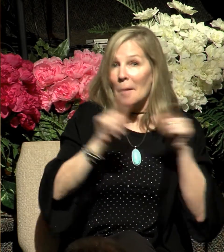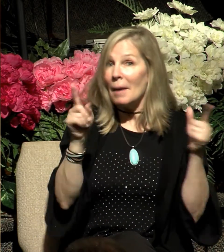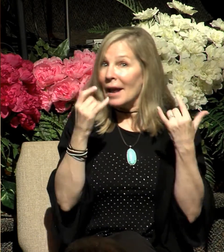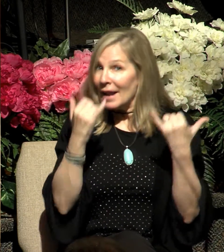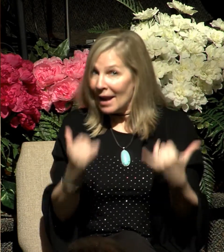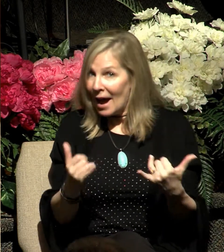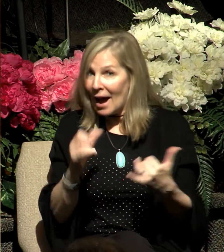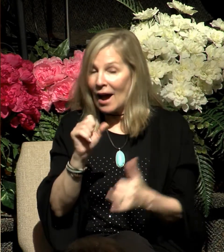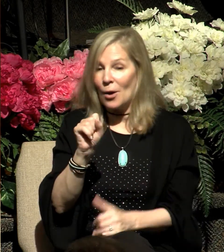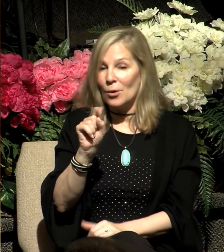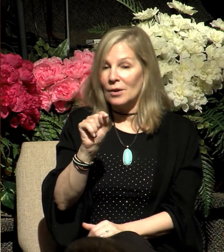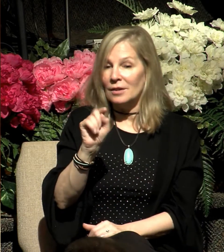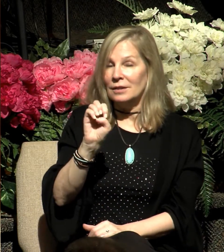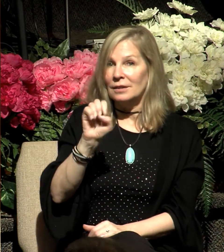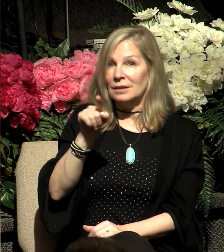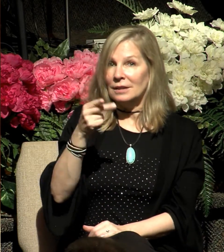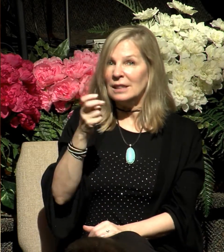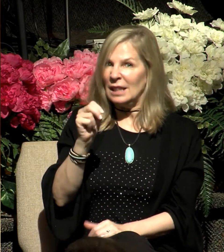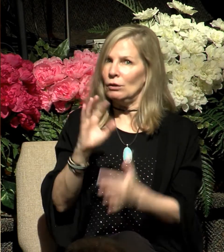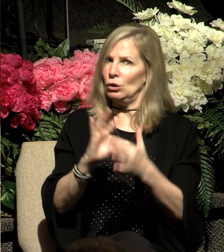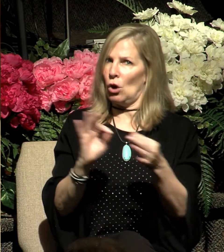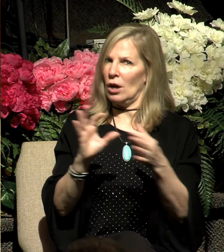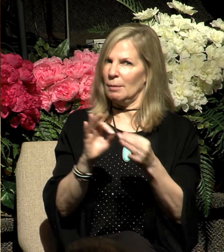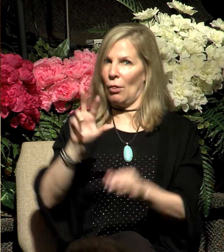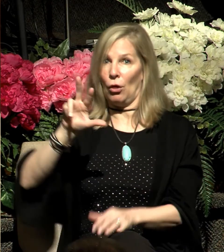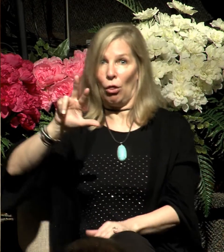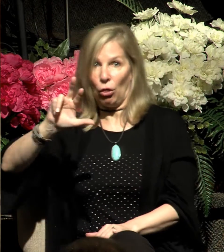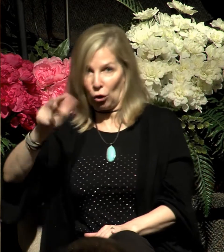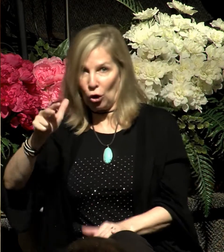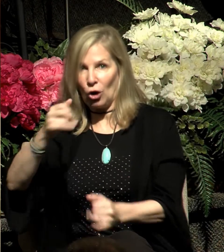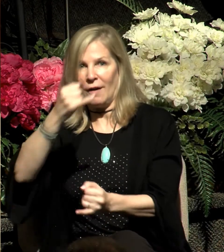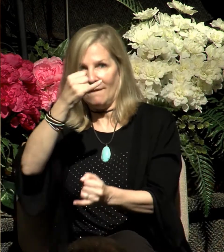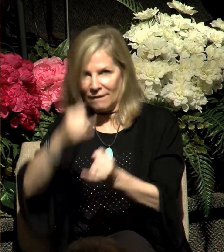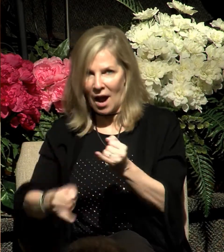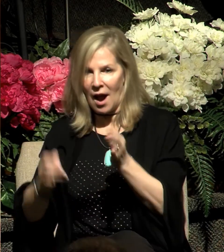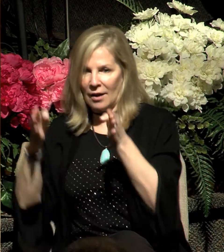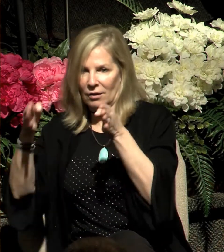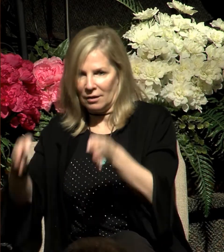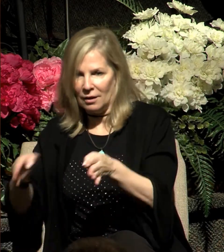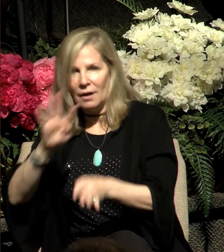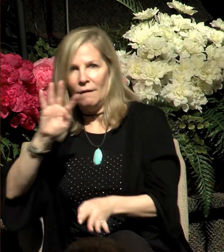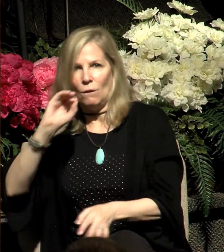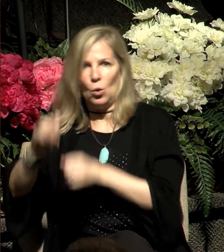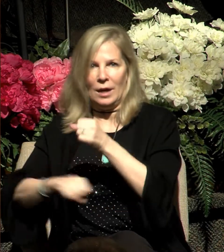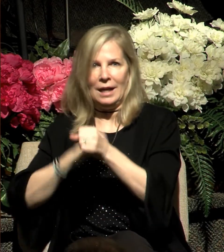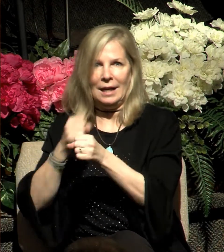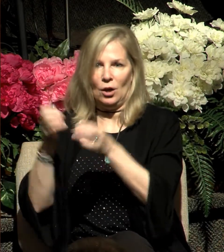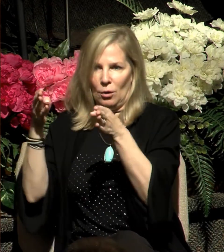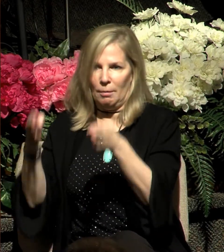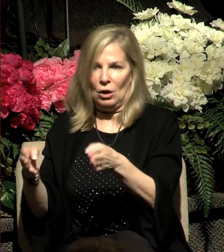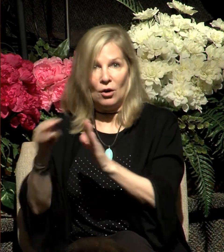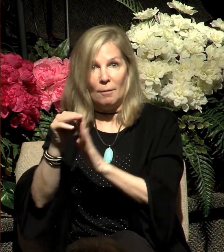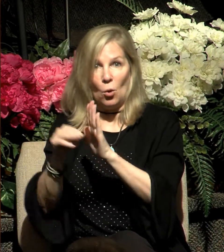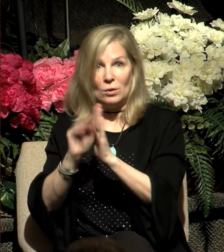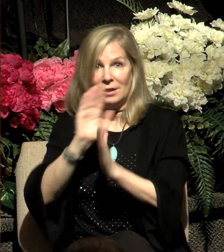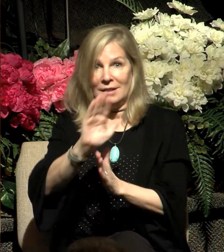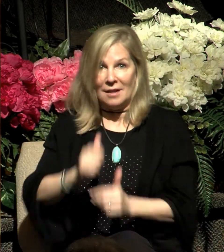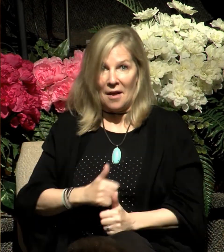Stephen proceeds to speak about the third and the final 40 year period of Moses' life. He